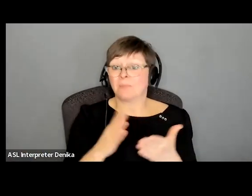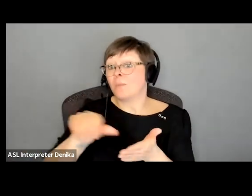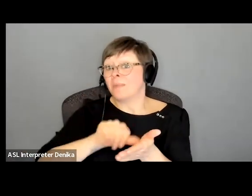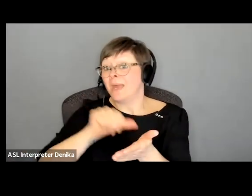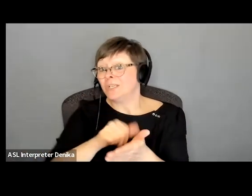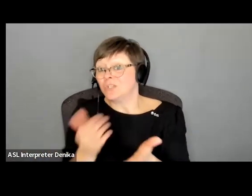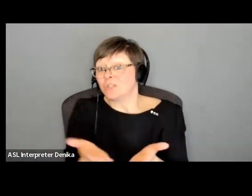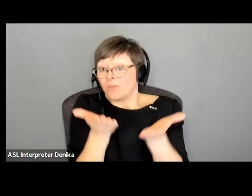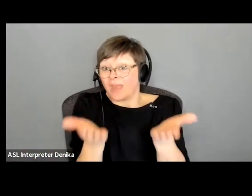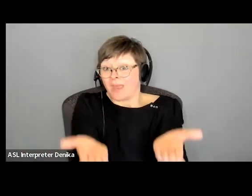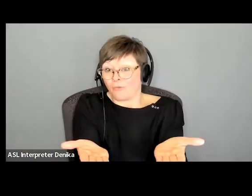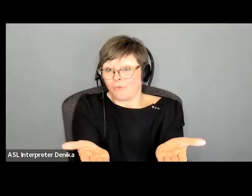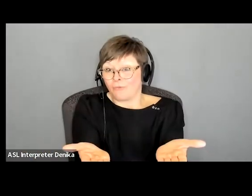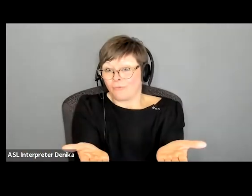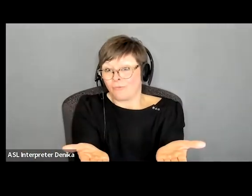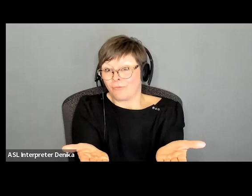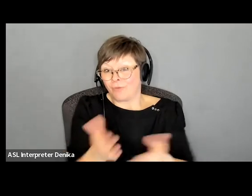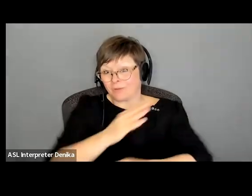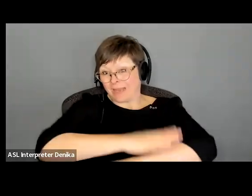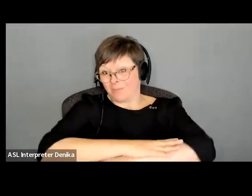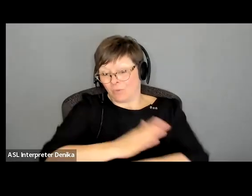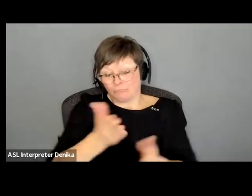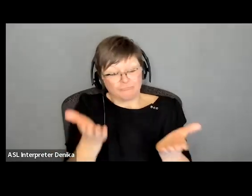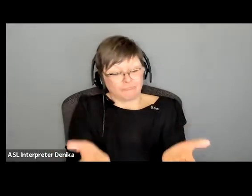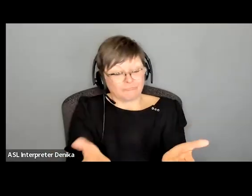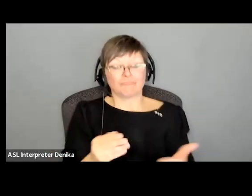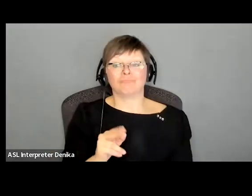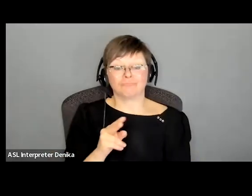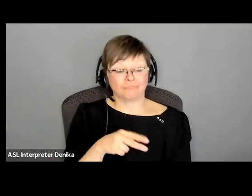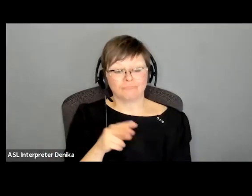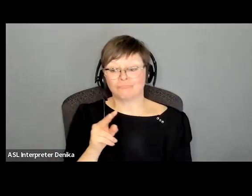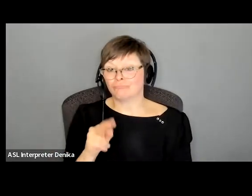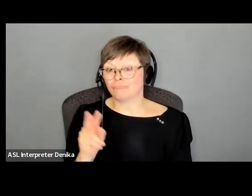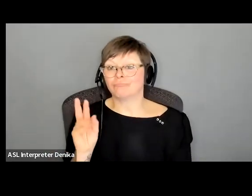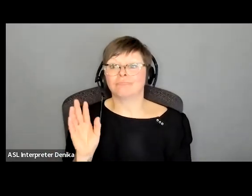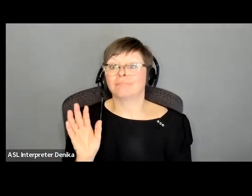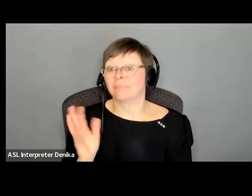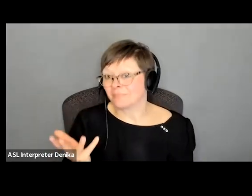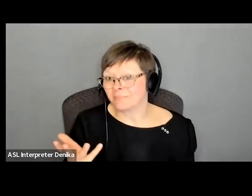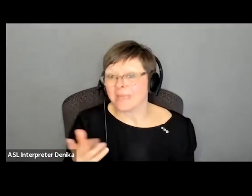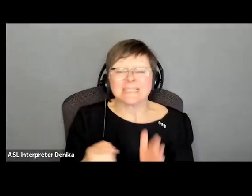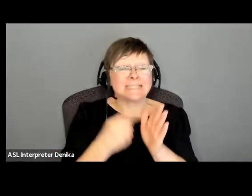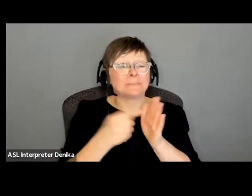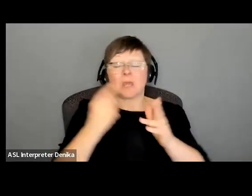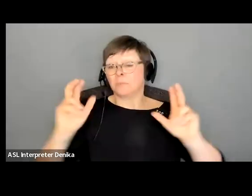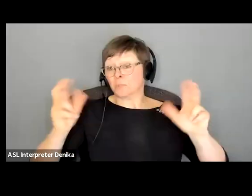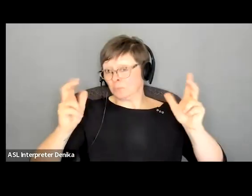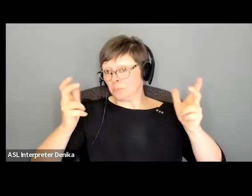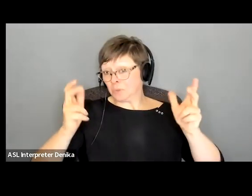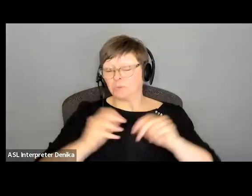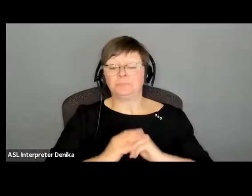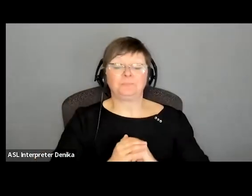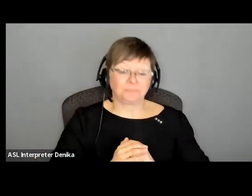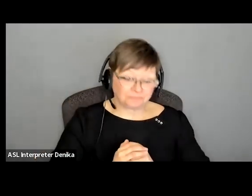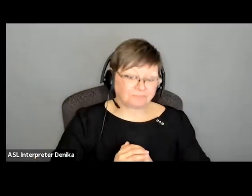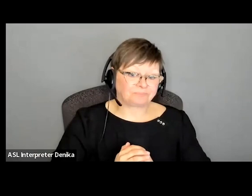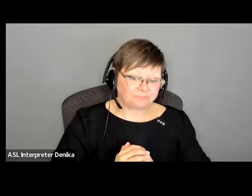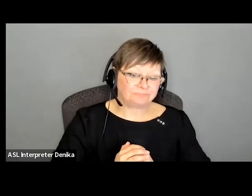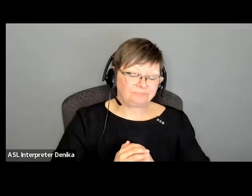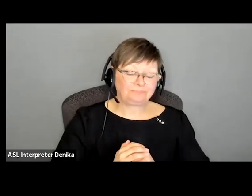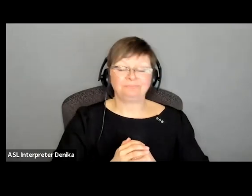right right or sometimes you're on a computer that's another one too right like